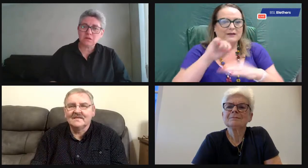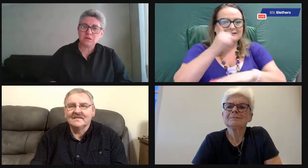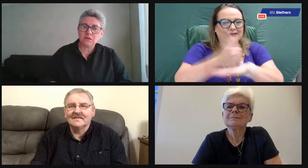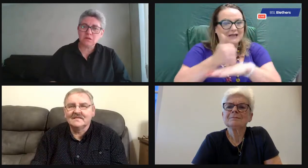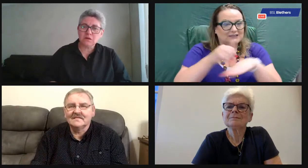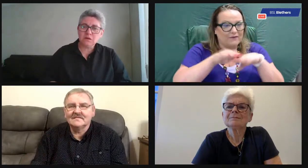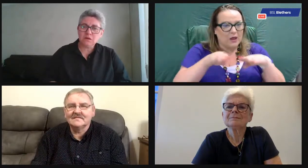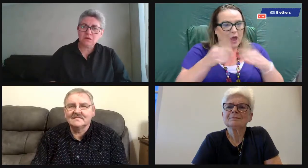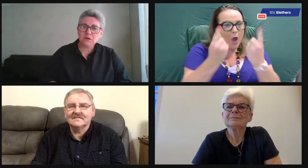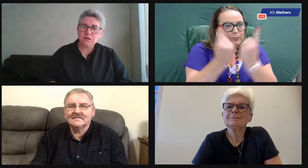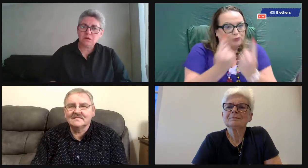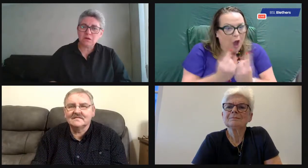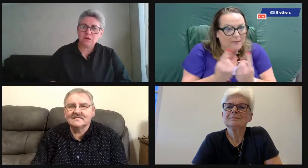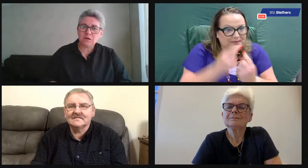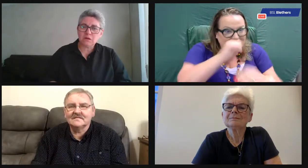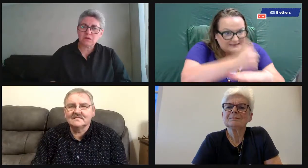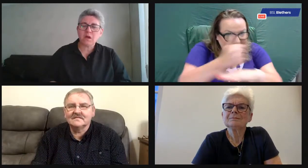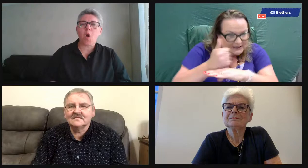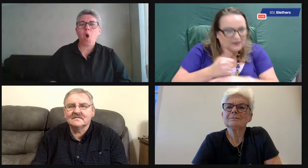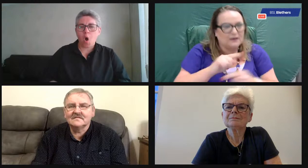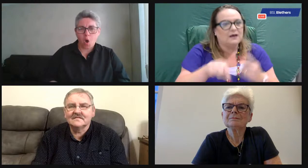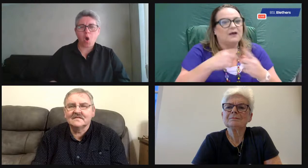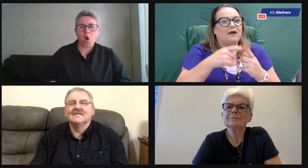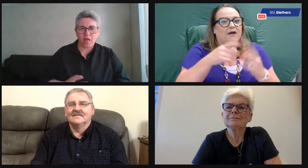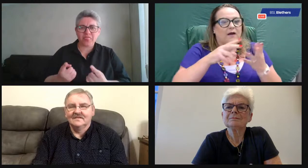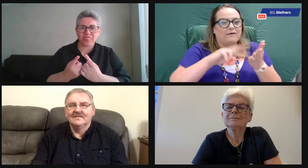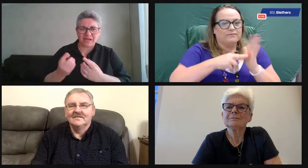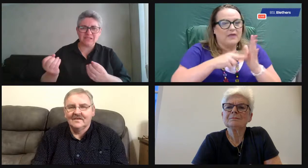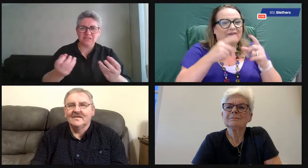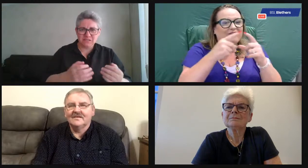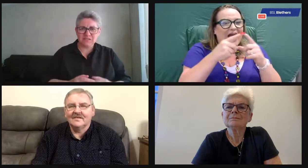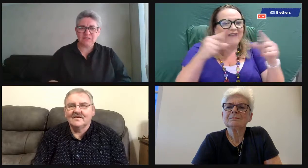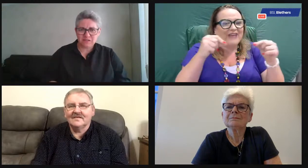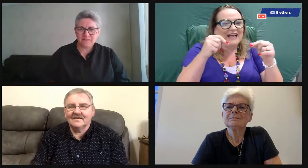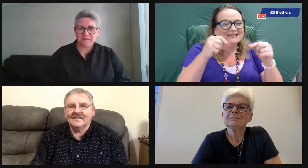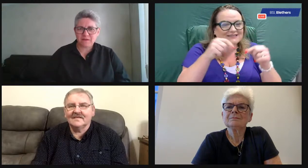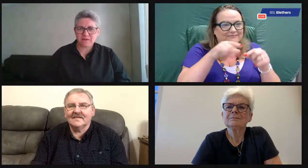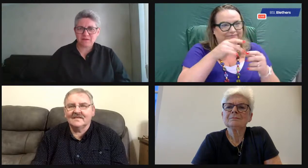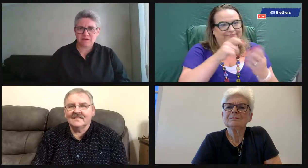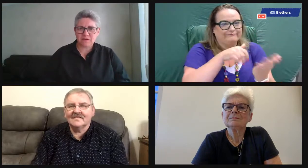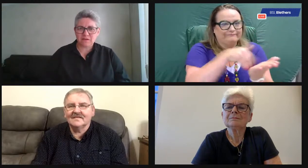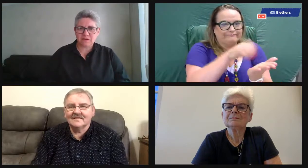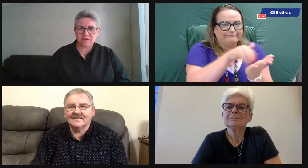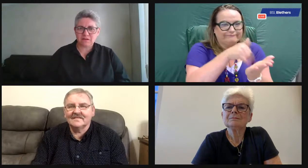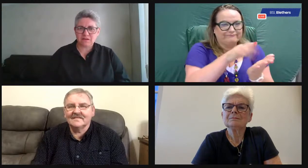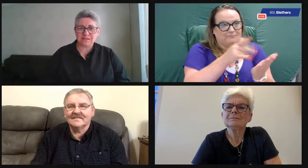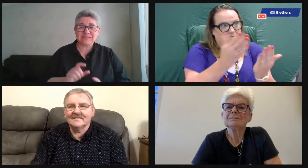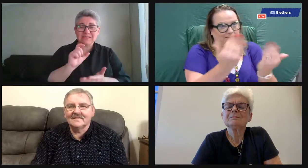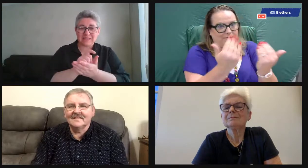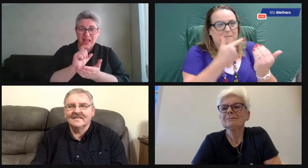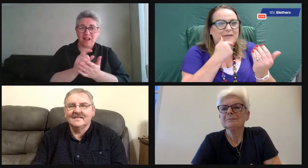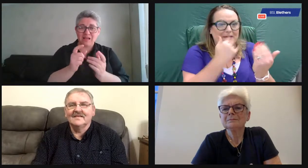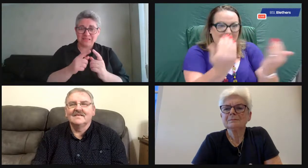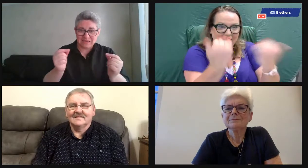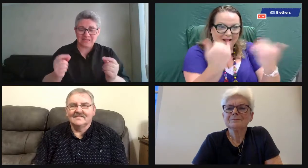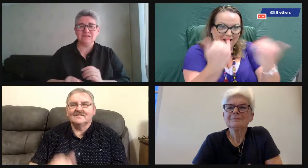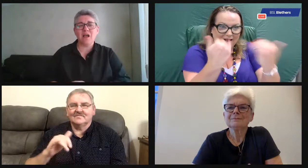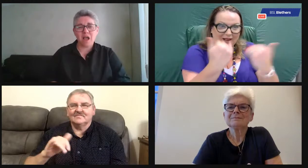Moira, do you want to add to that? Yeah. Yeah. But remember, Geri, we had to sort of like look at props and find props and we had to sell the